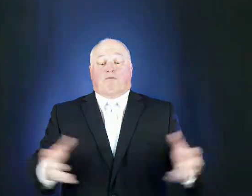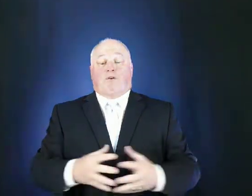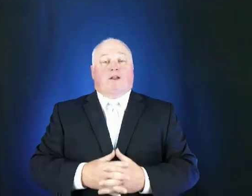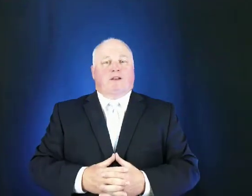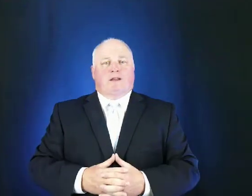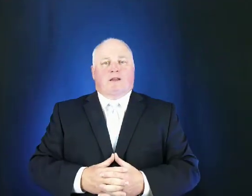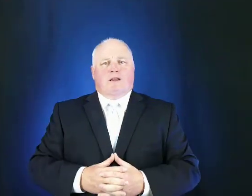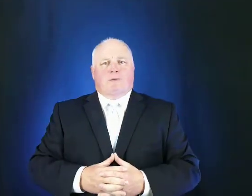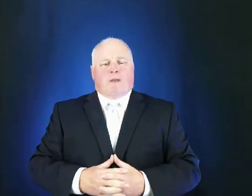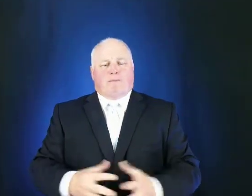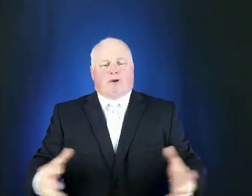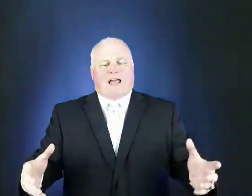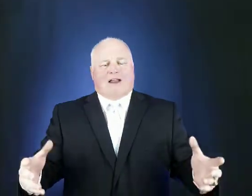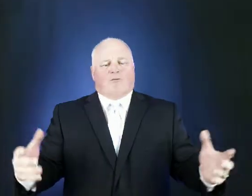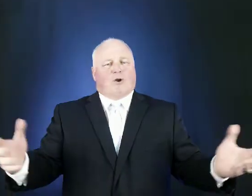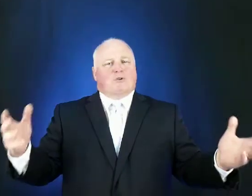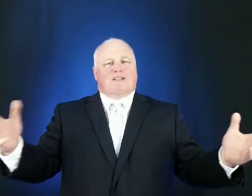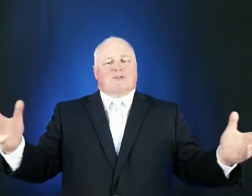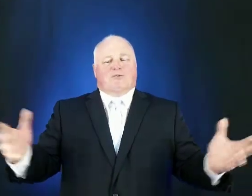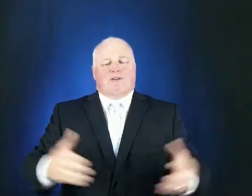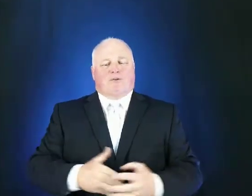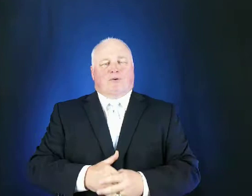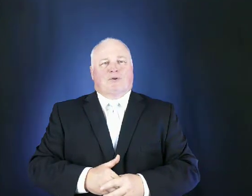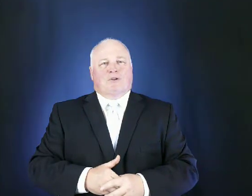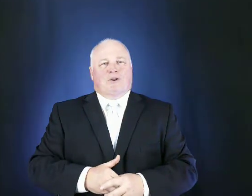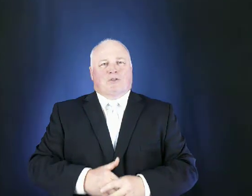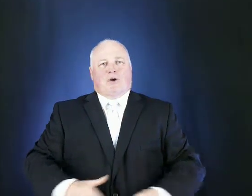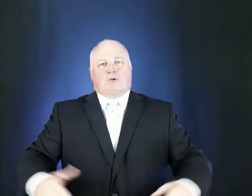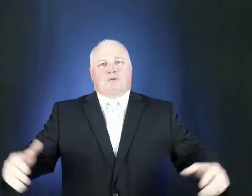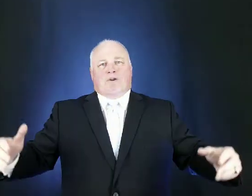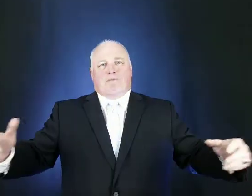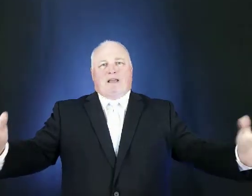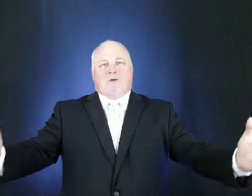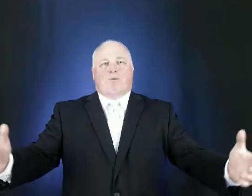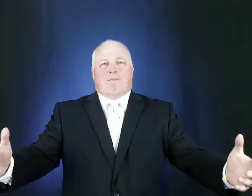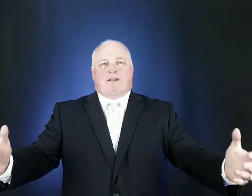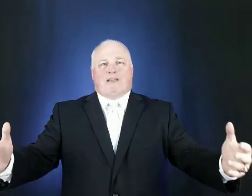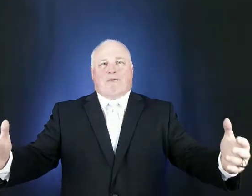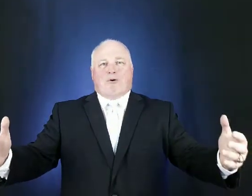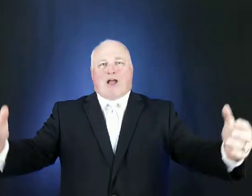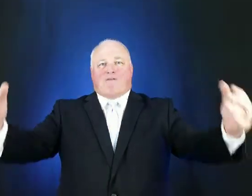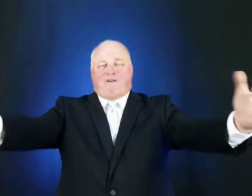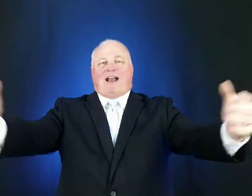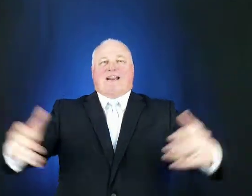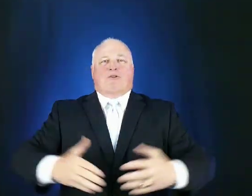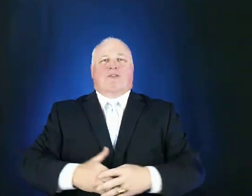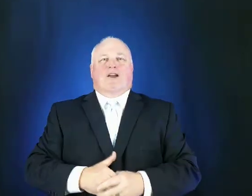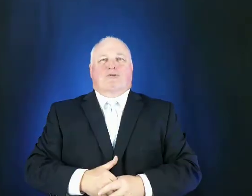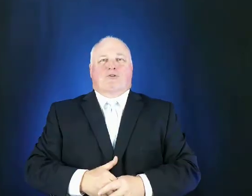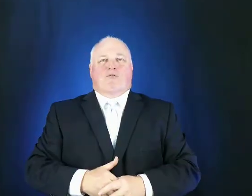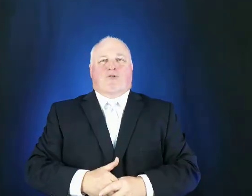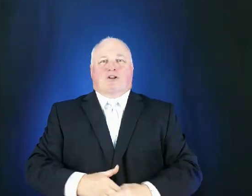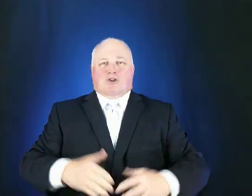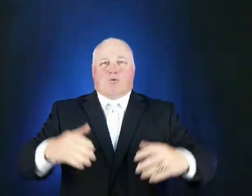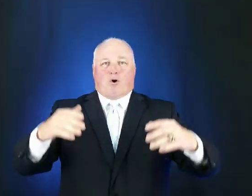front people like rosie the riveter those men and women that were not fighting on the other two fronts who were